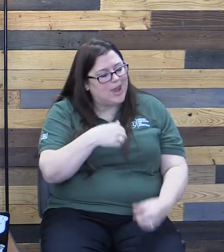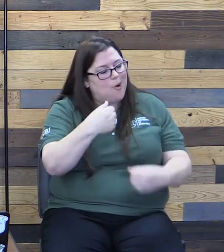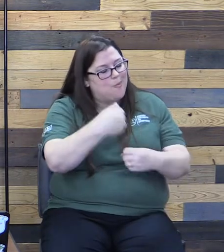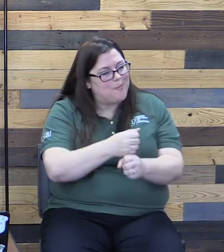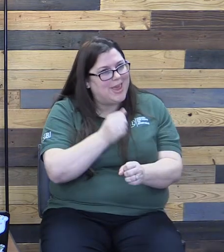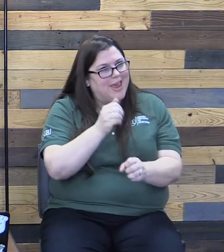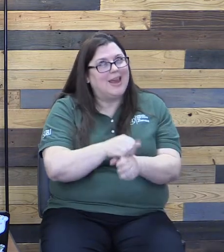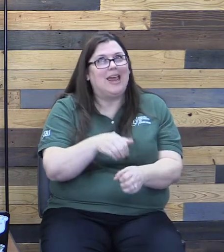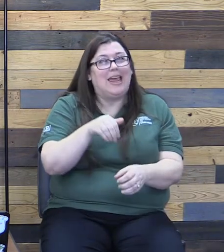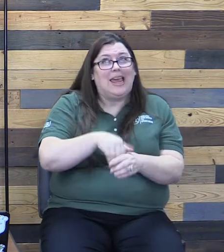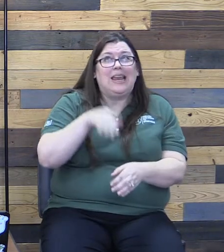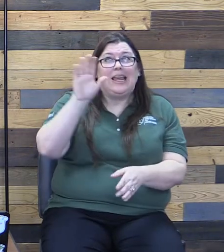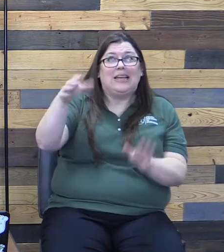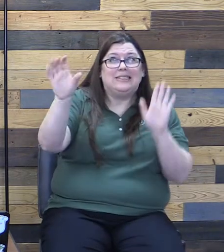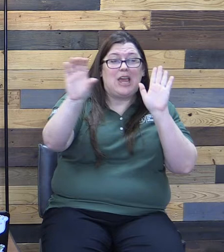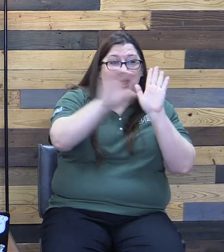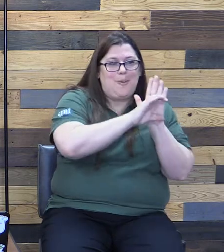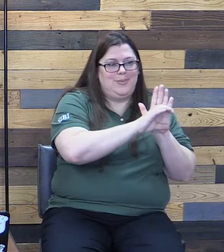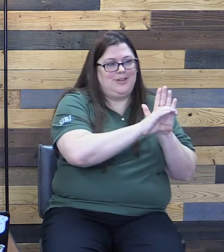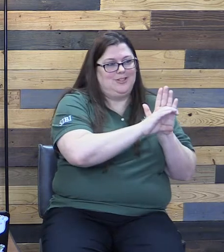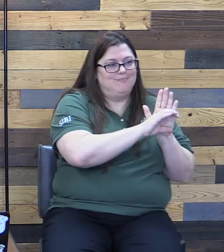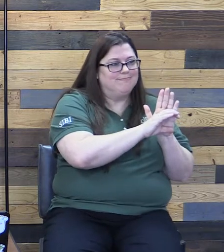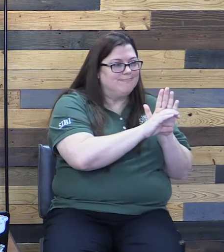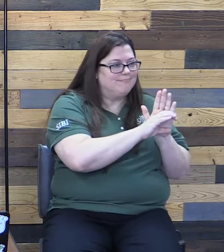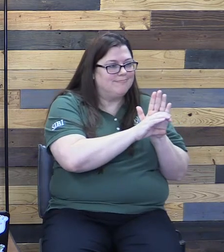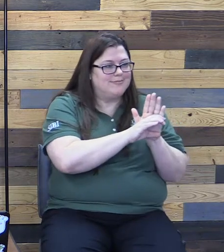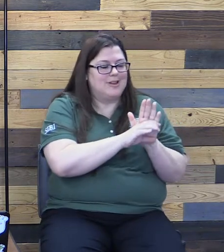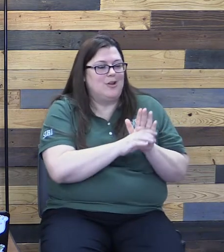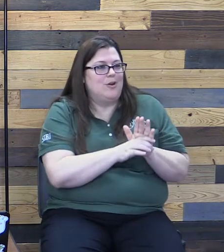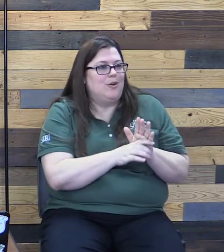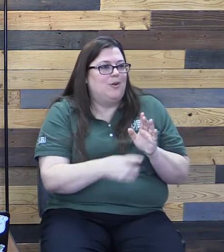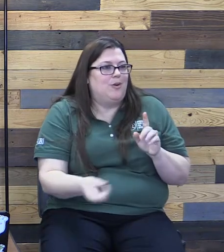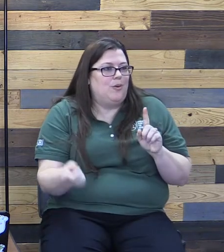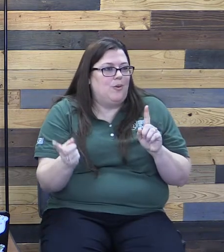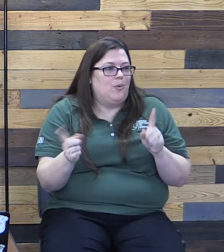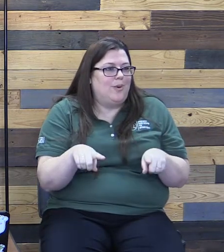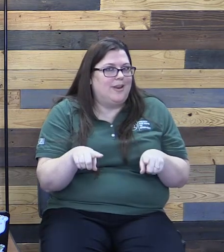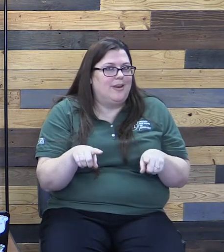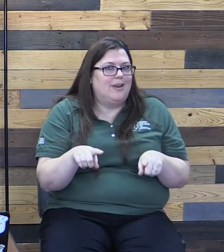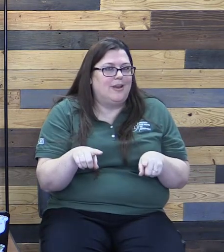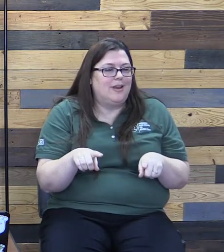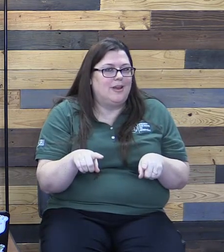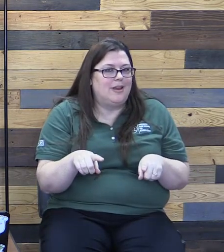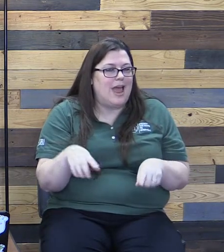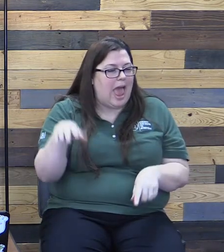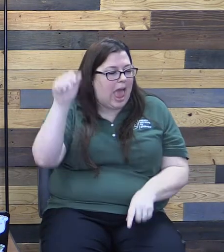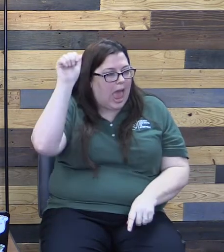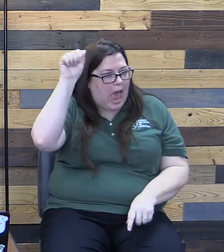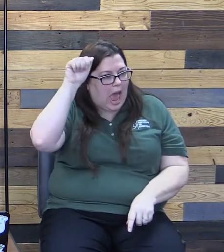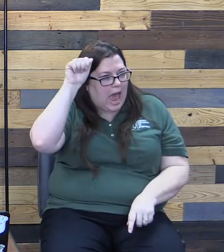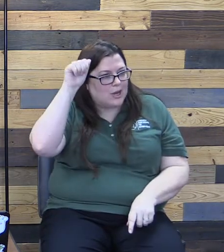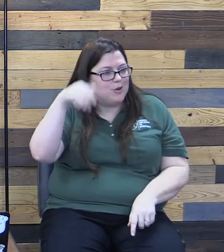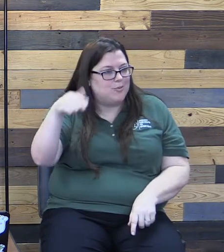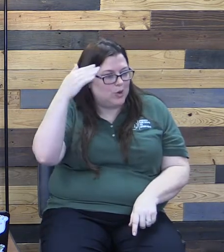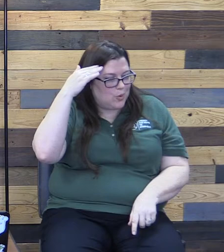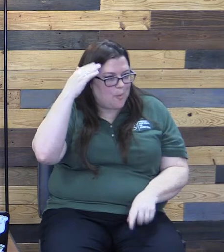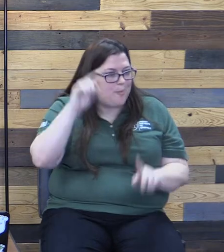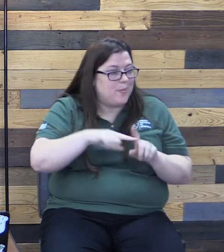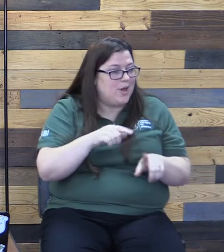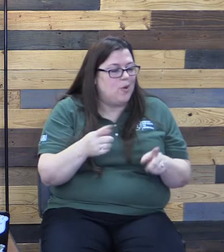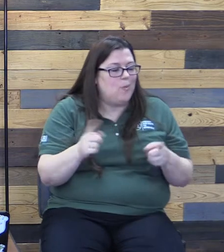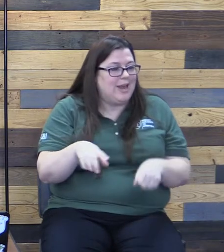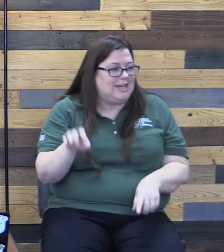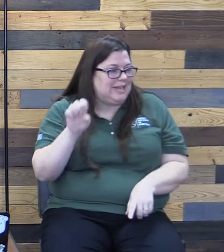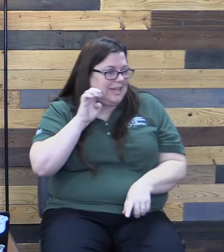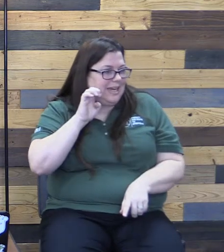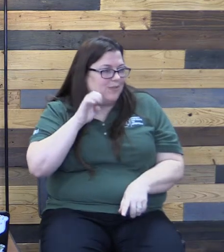And when Eve knew, excuse me, Adam knew this, but when Eve was created, he had